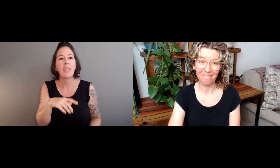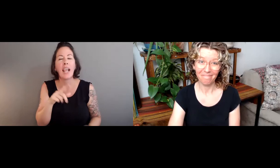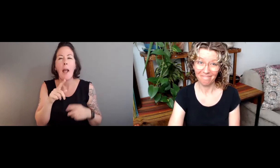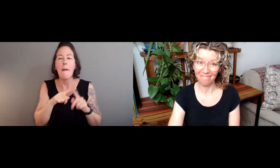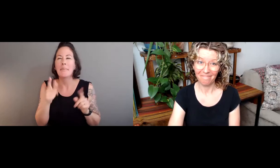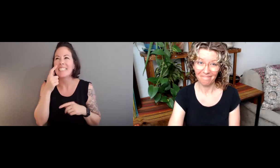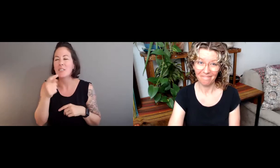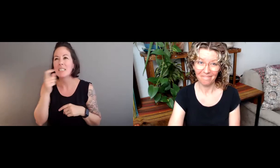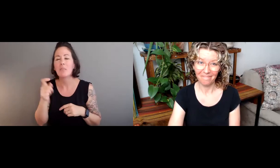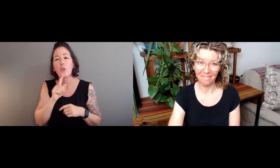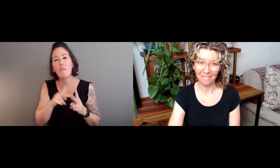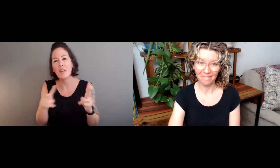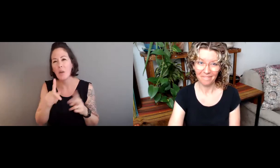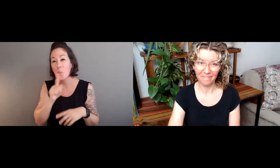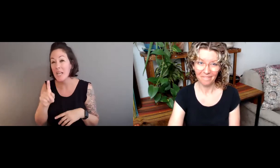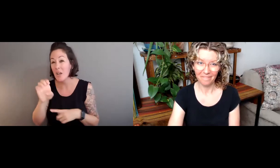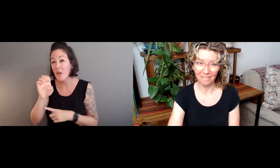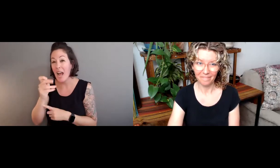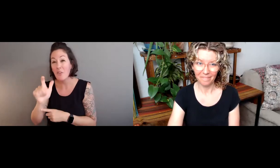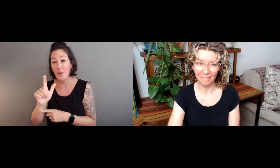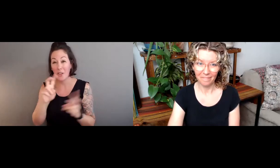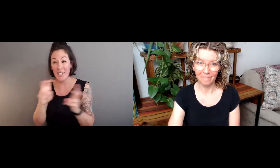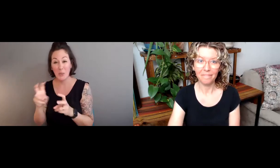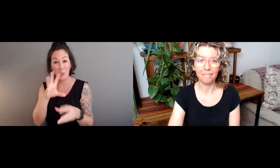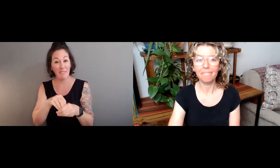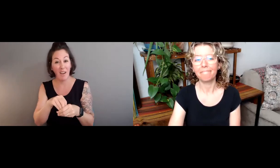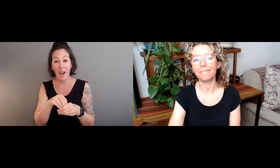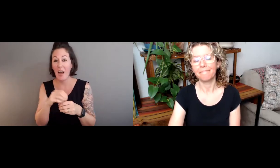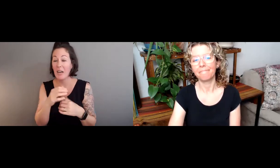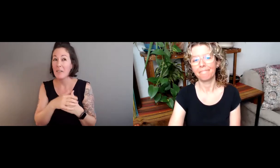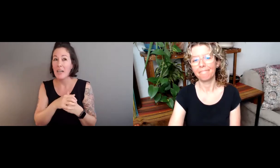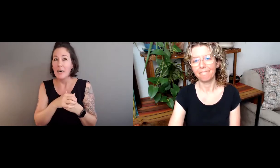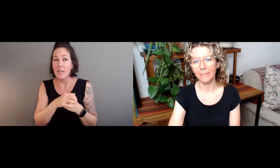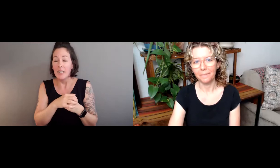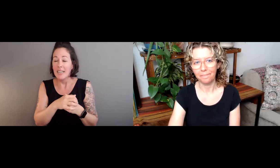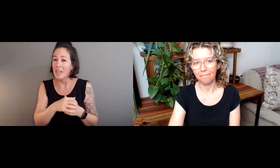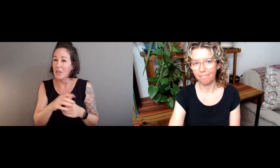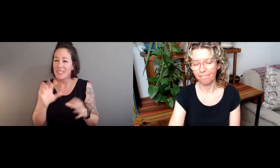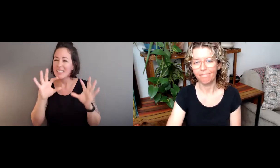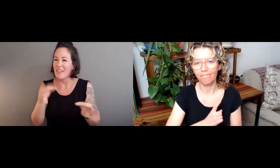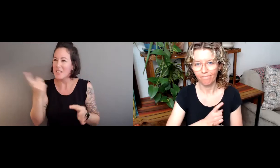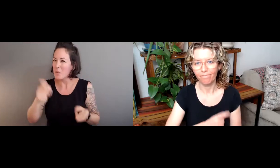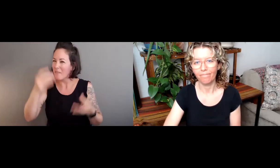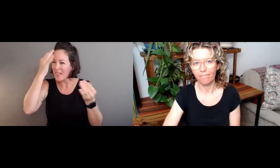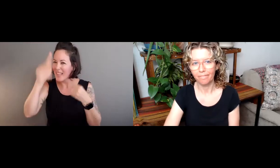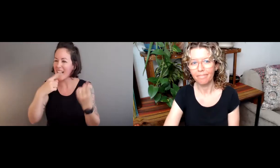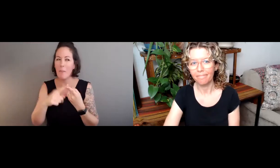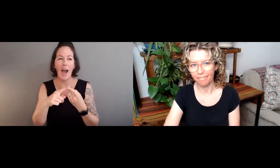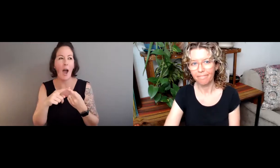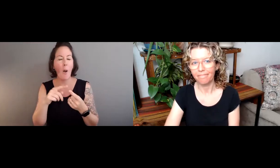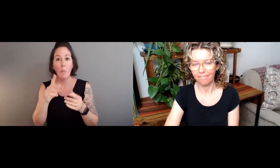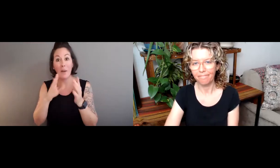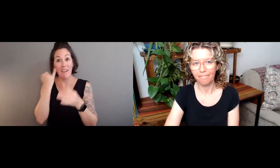we've got people who are developing these corpuses. But there are a lot of ethical issues